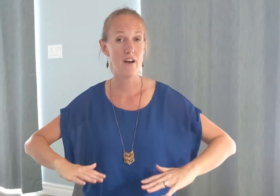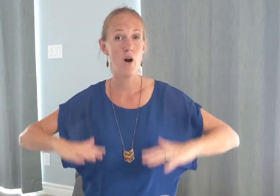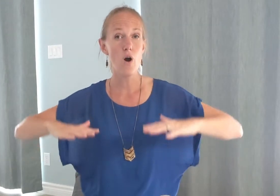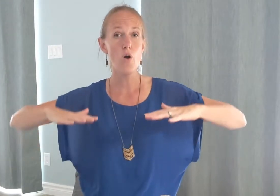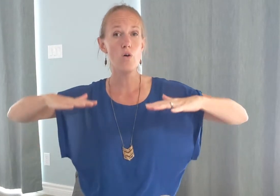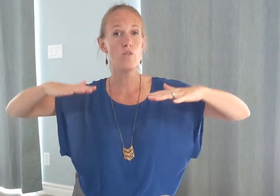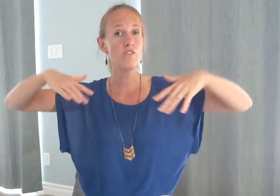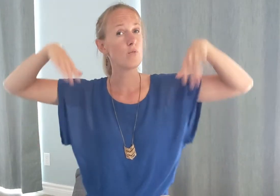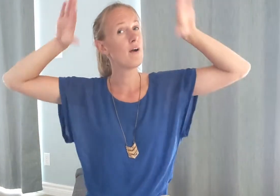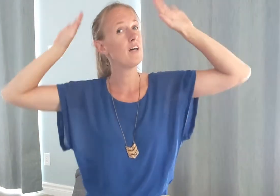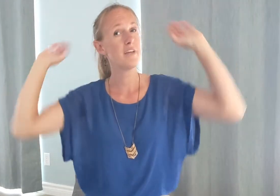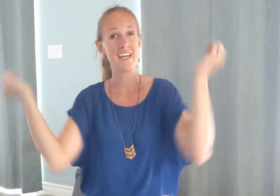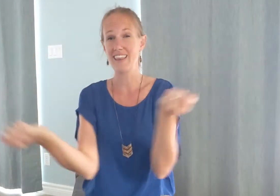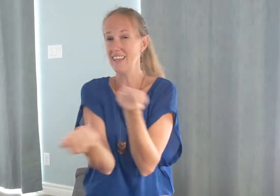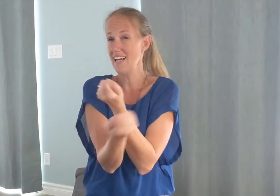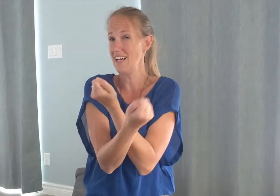overwhelming love